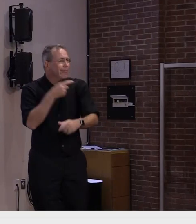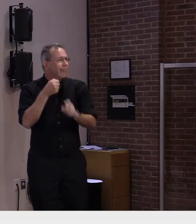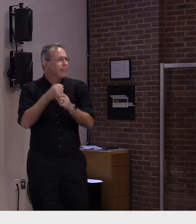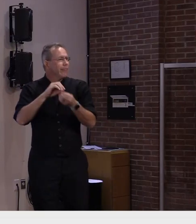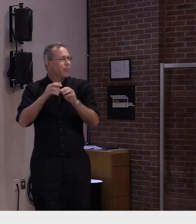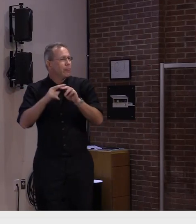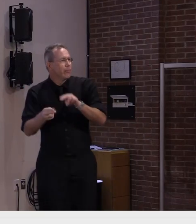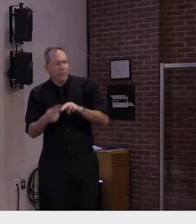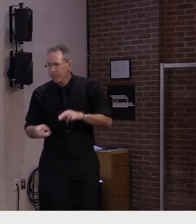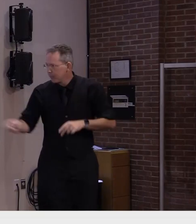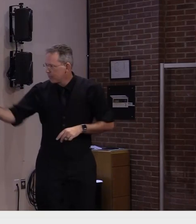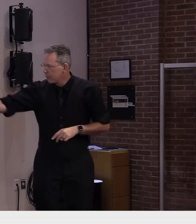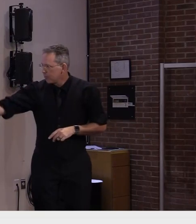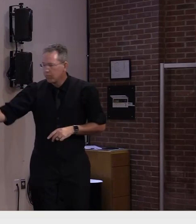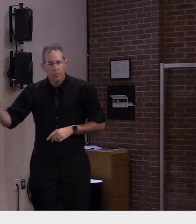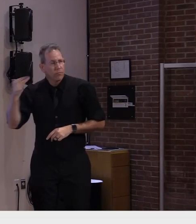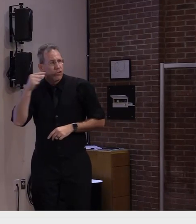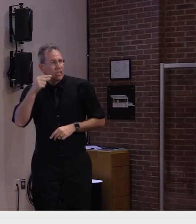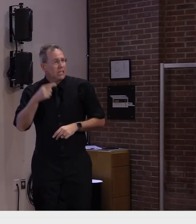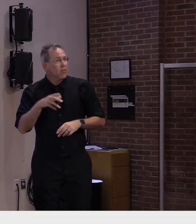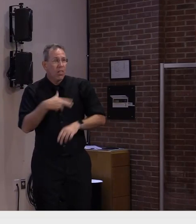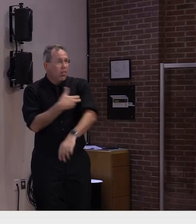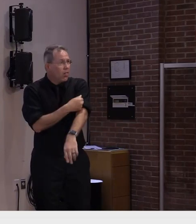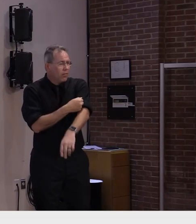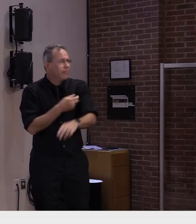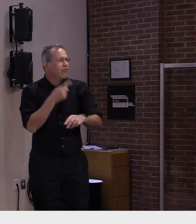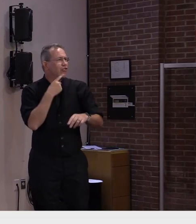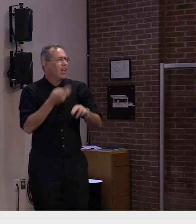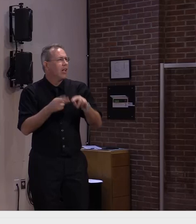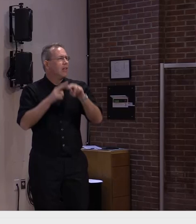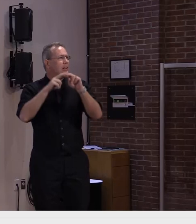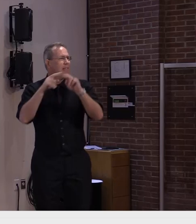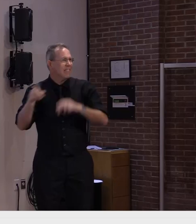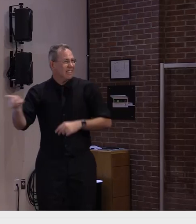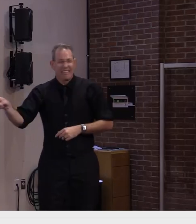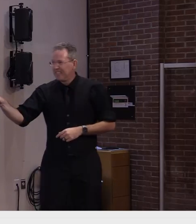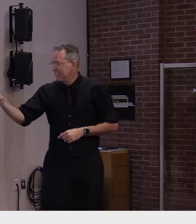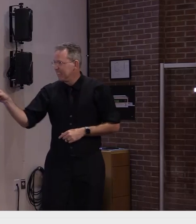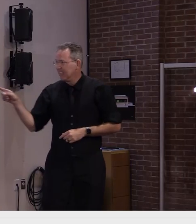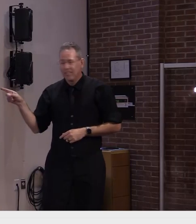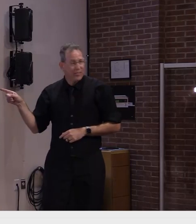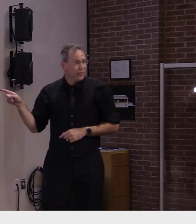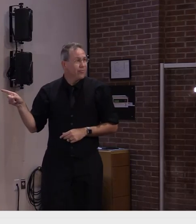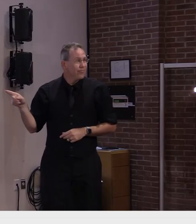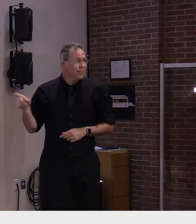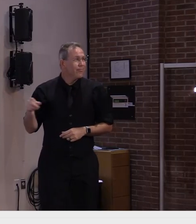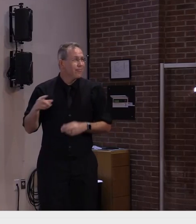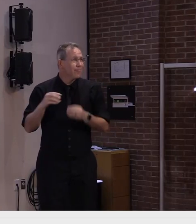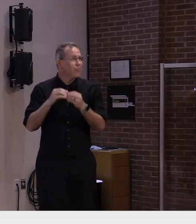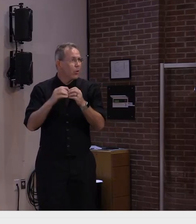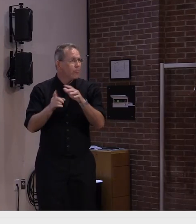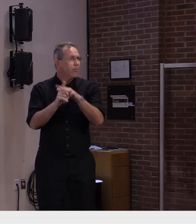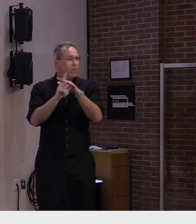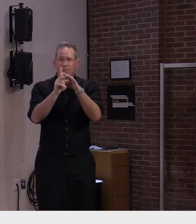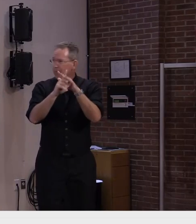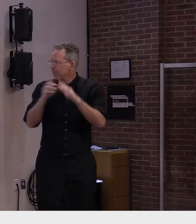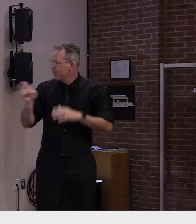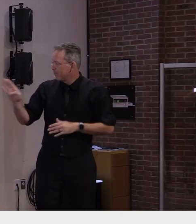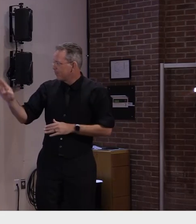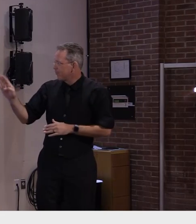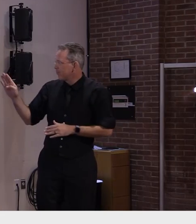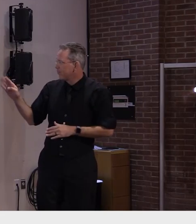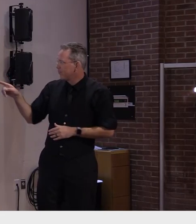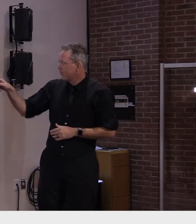quickly increasing from seven to 12 to 45 to 65 percent and although cases are still